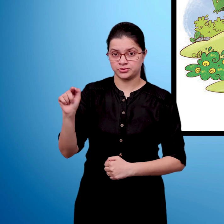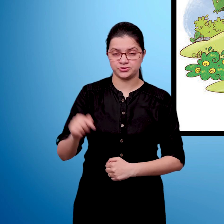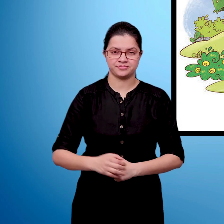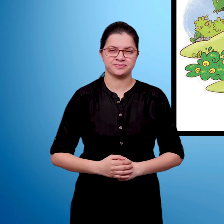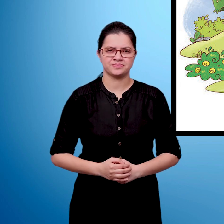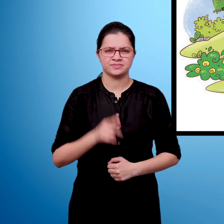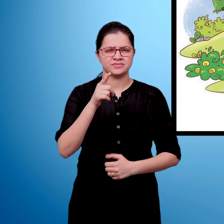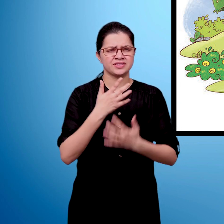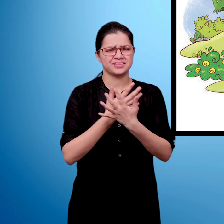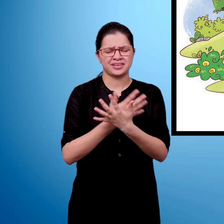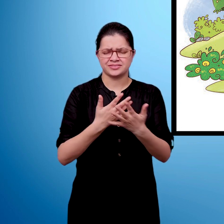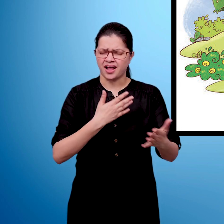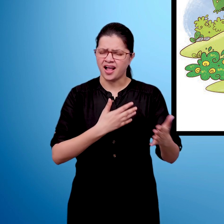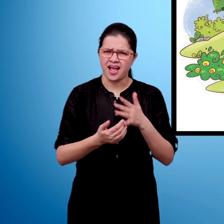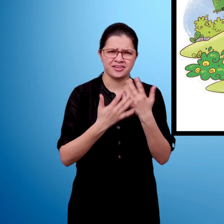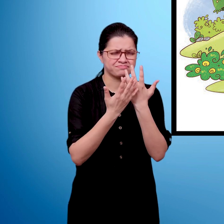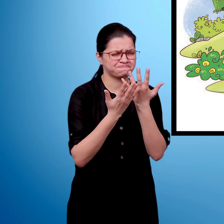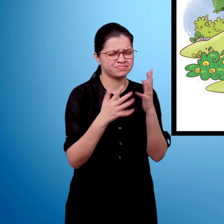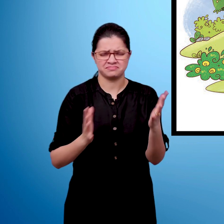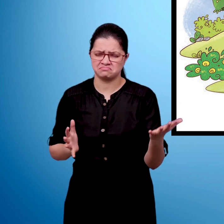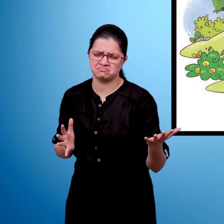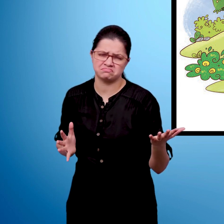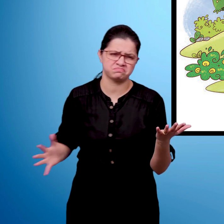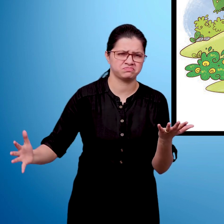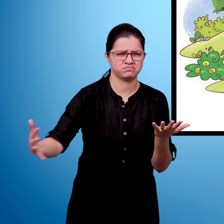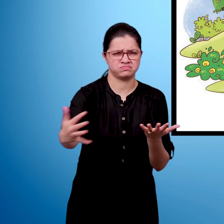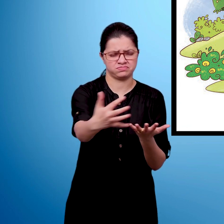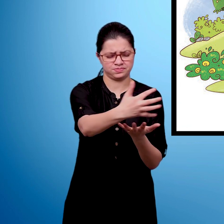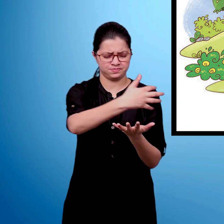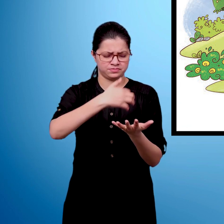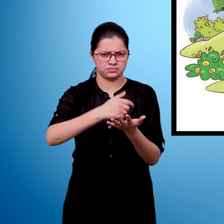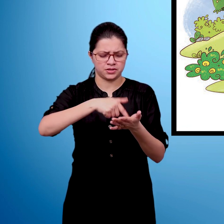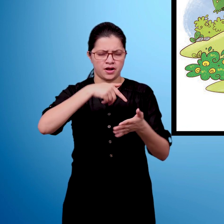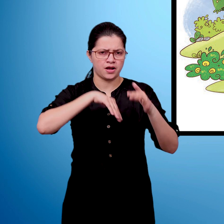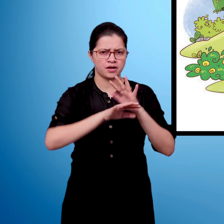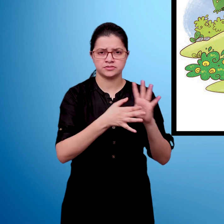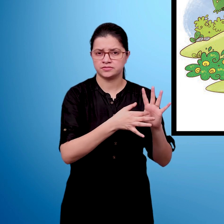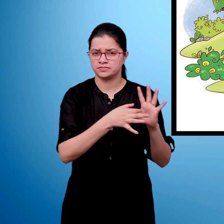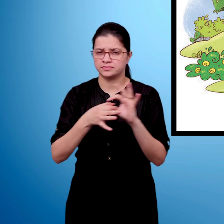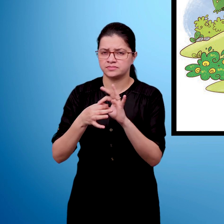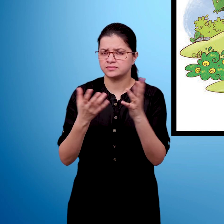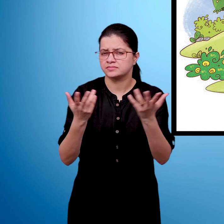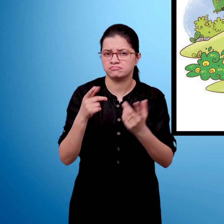collect different objects around you and observe if they roll or slide.